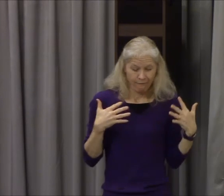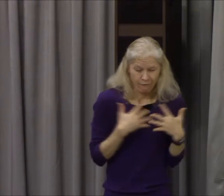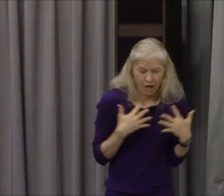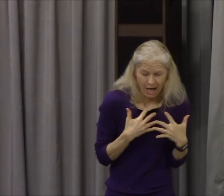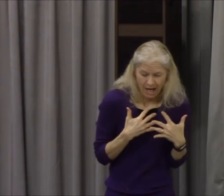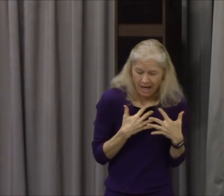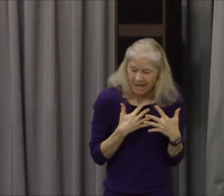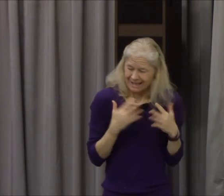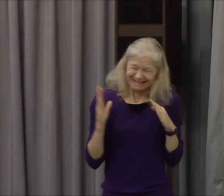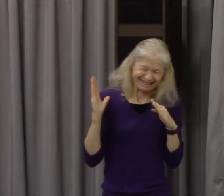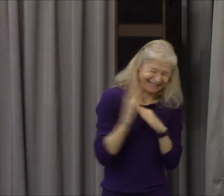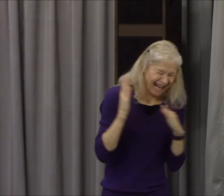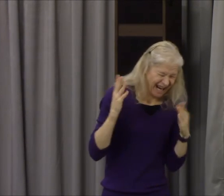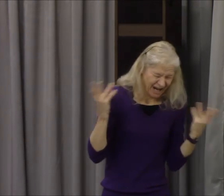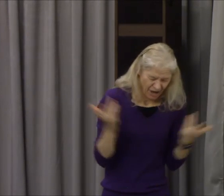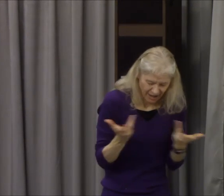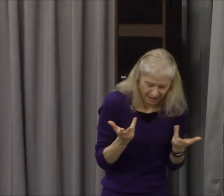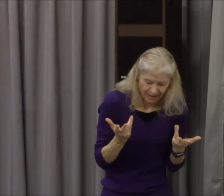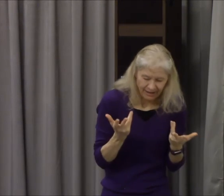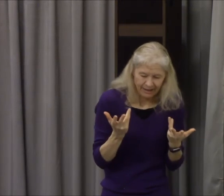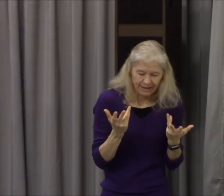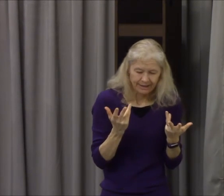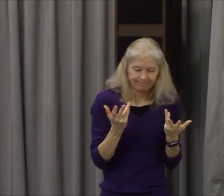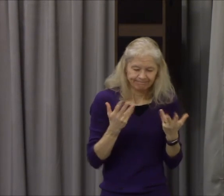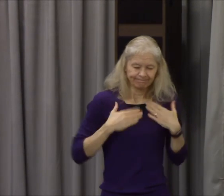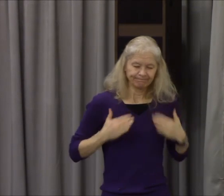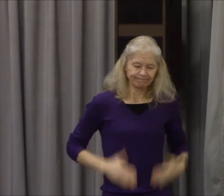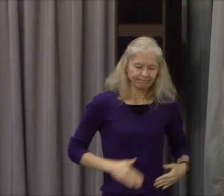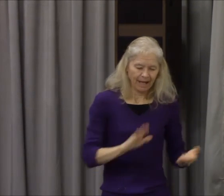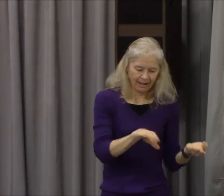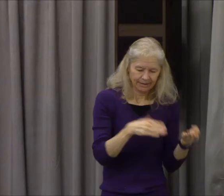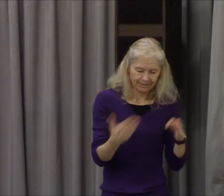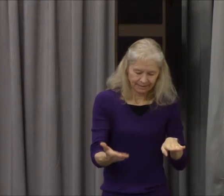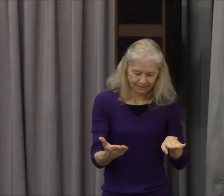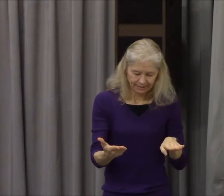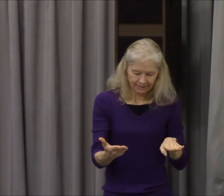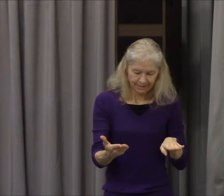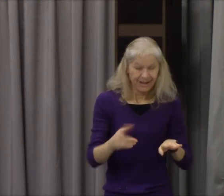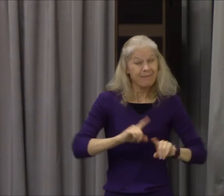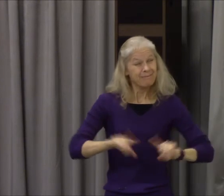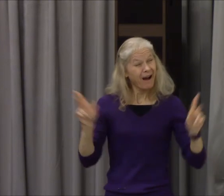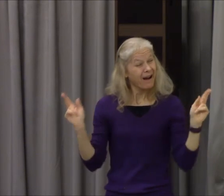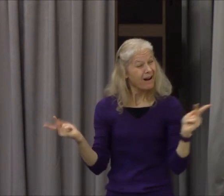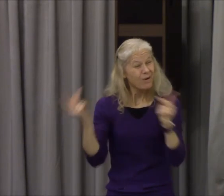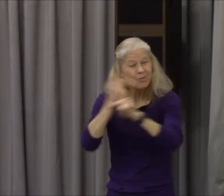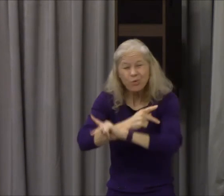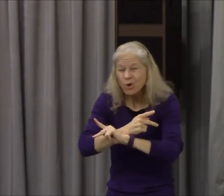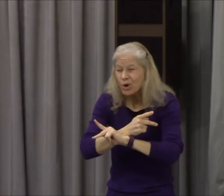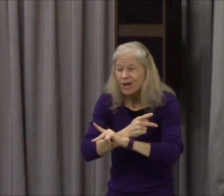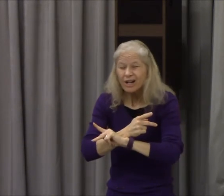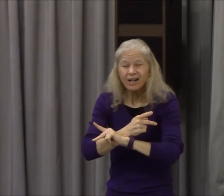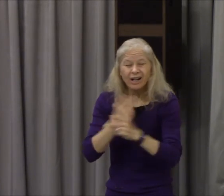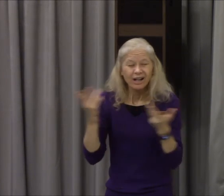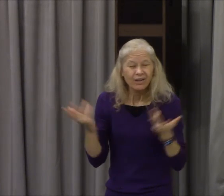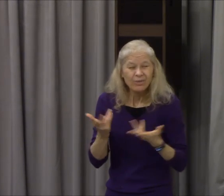and Lord yet you have shown us there is a greater fear than that there is an eternity and without you we would face an eternal death